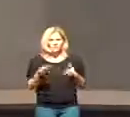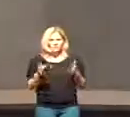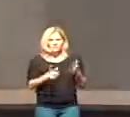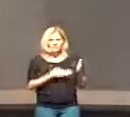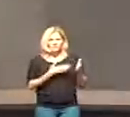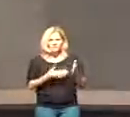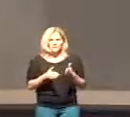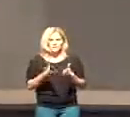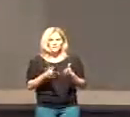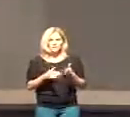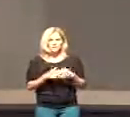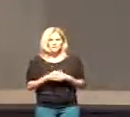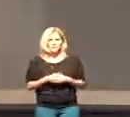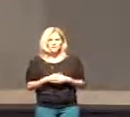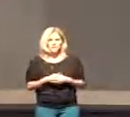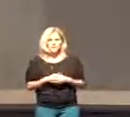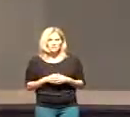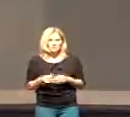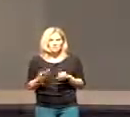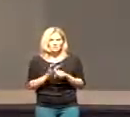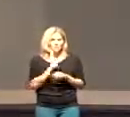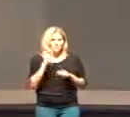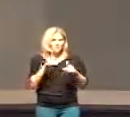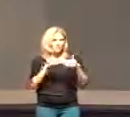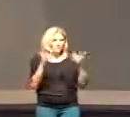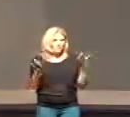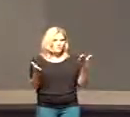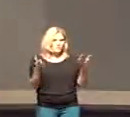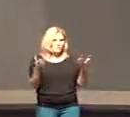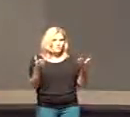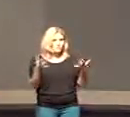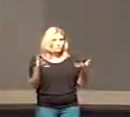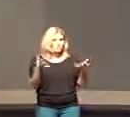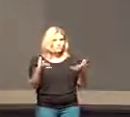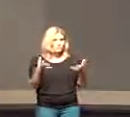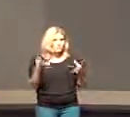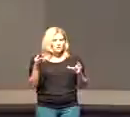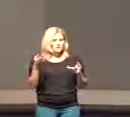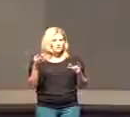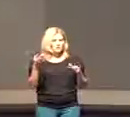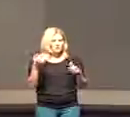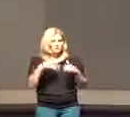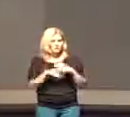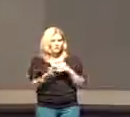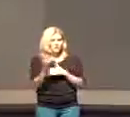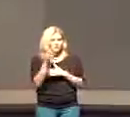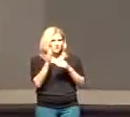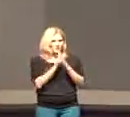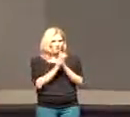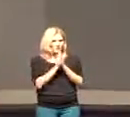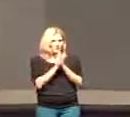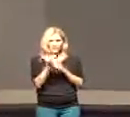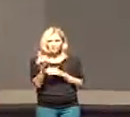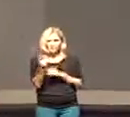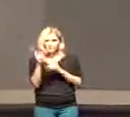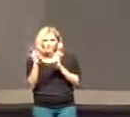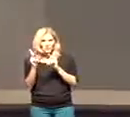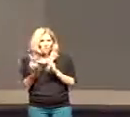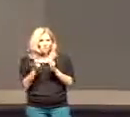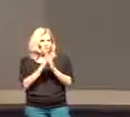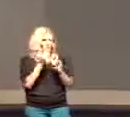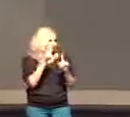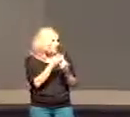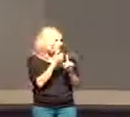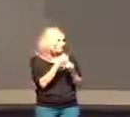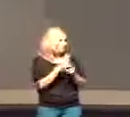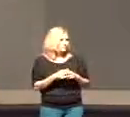sing the front area will be open maybe you feel led this morning just to come down and pray maybe you need to pray for one maybe pray for